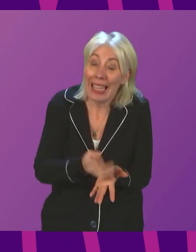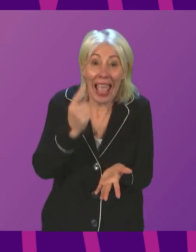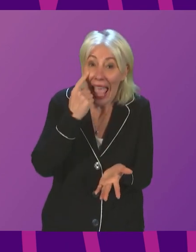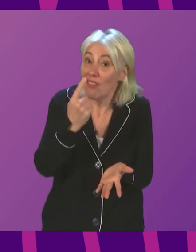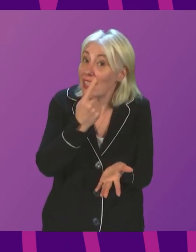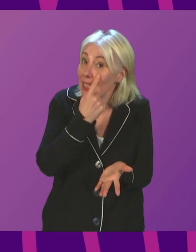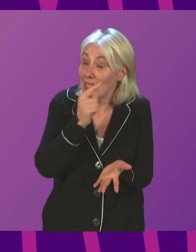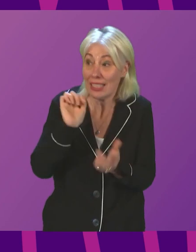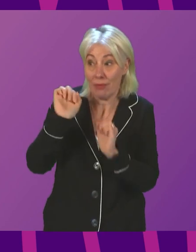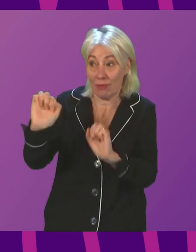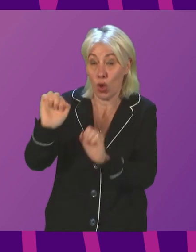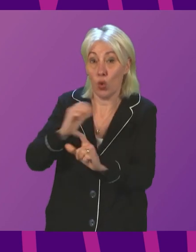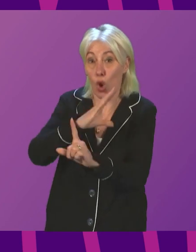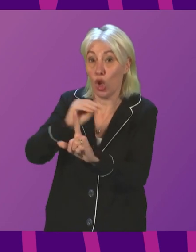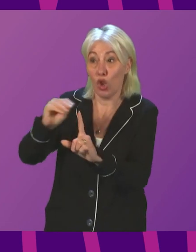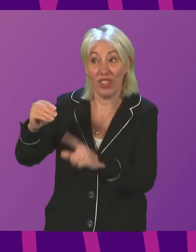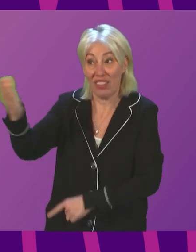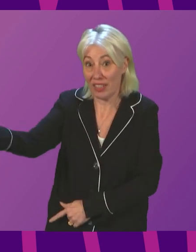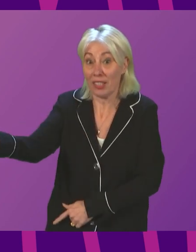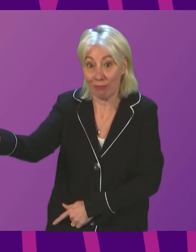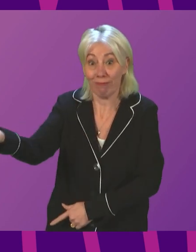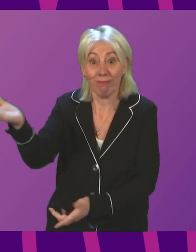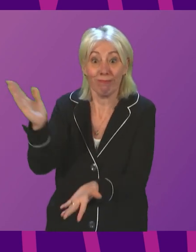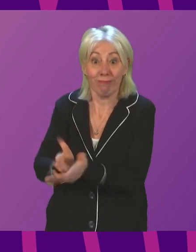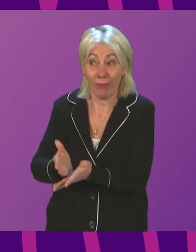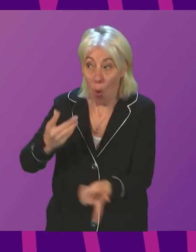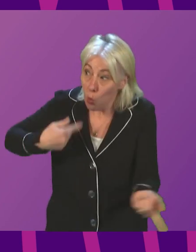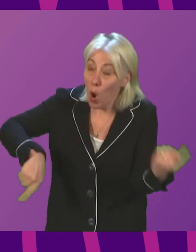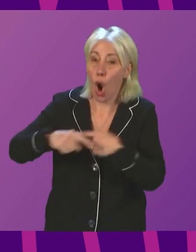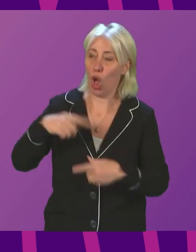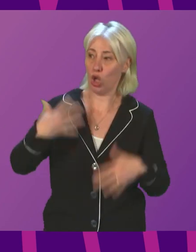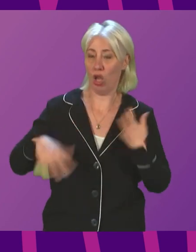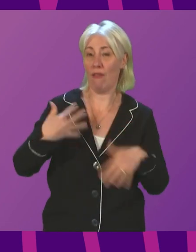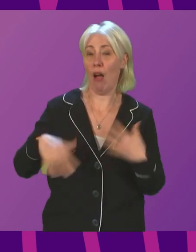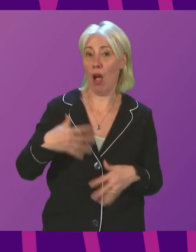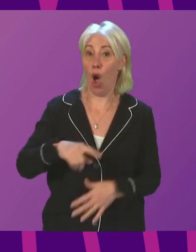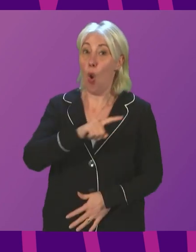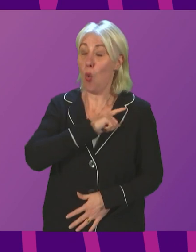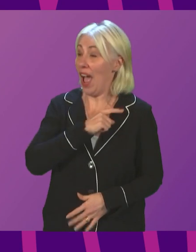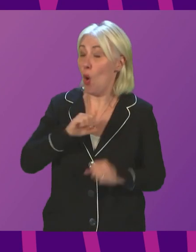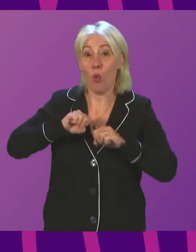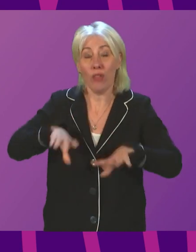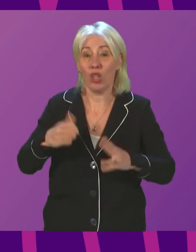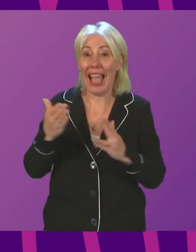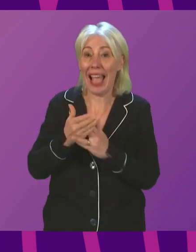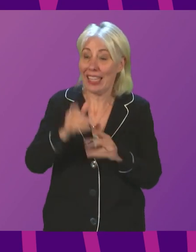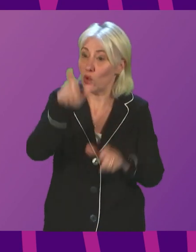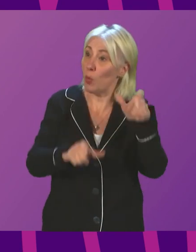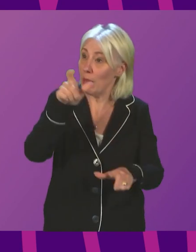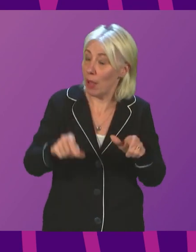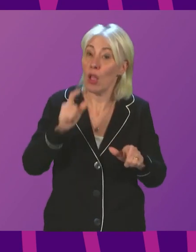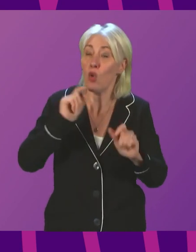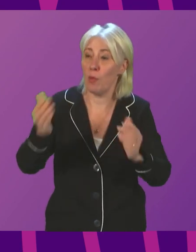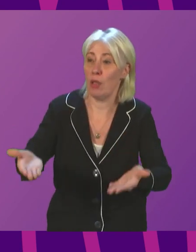the Conservatives in the face that we are suffering because we have lost the access to population that was